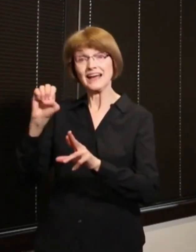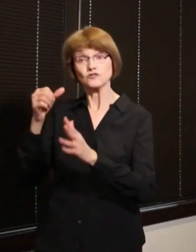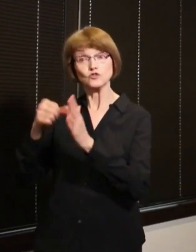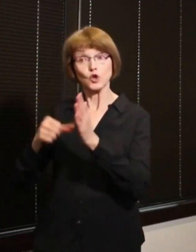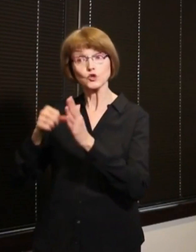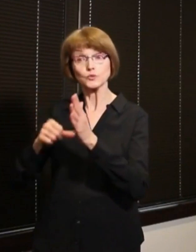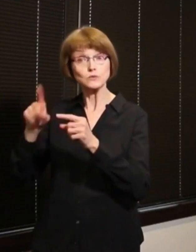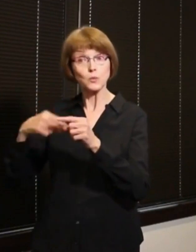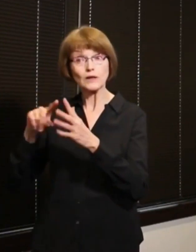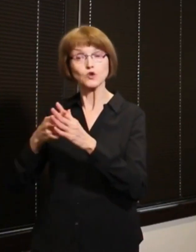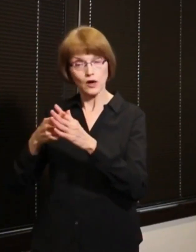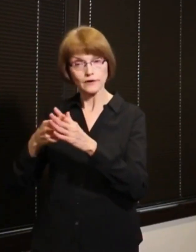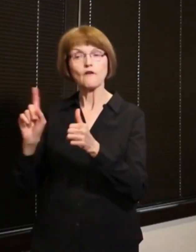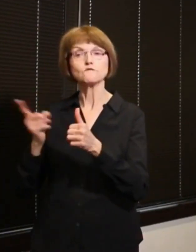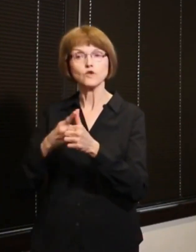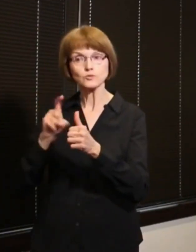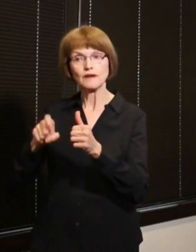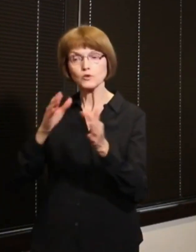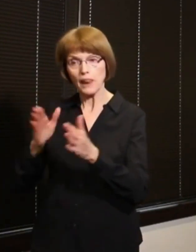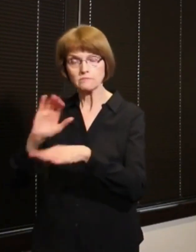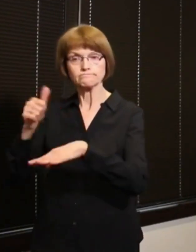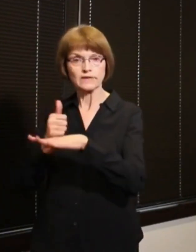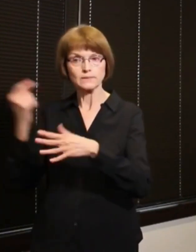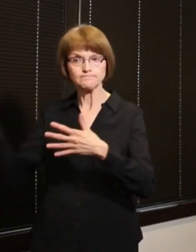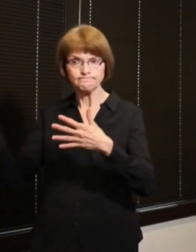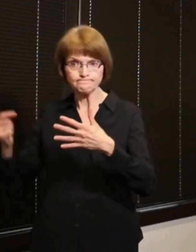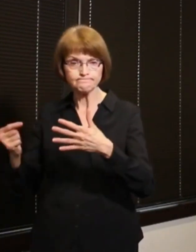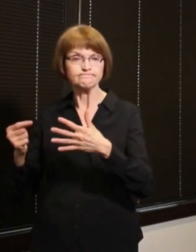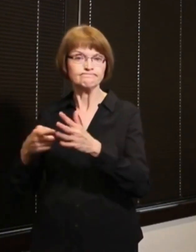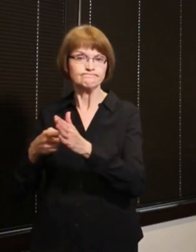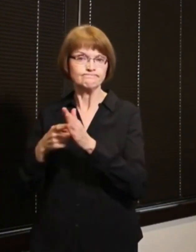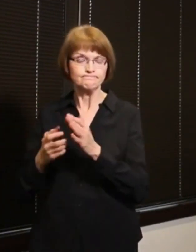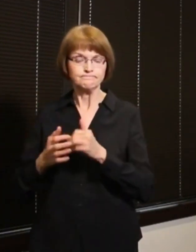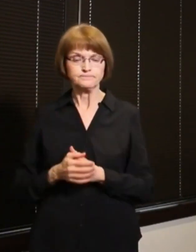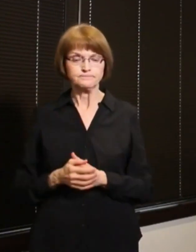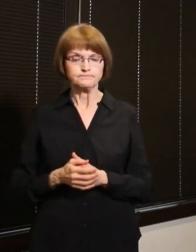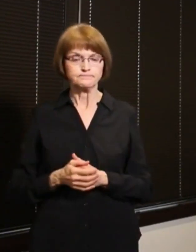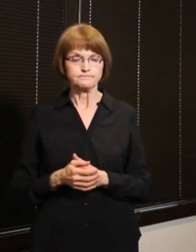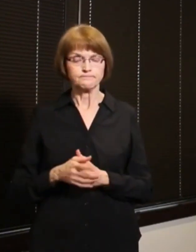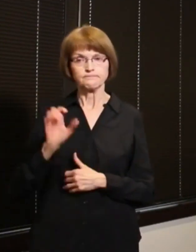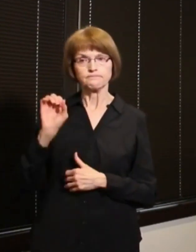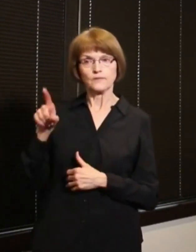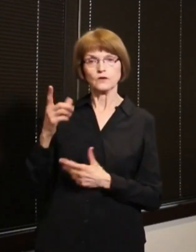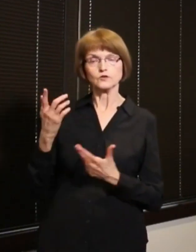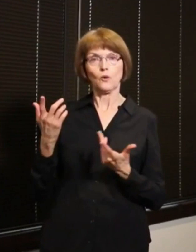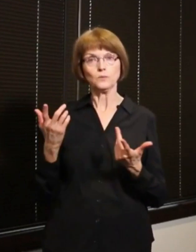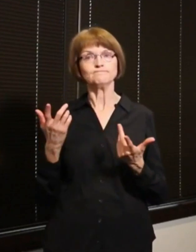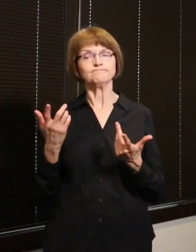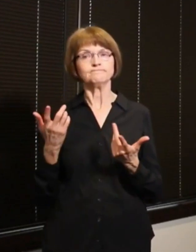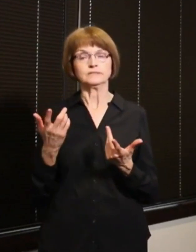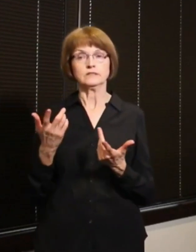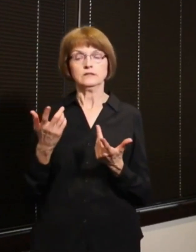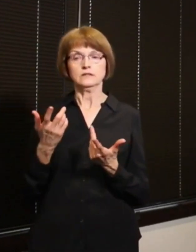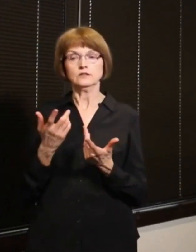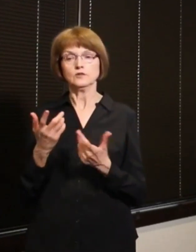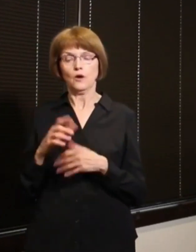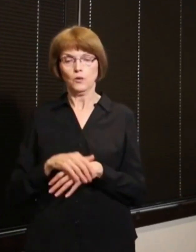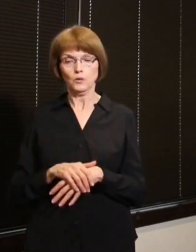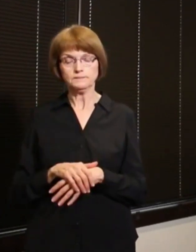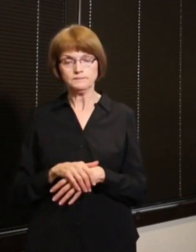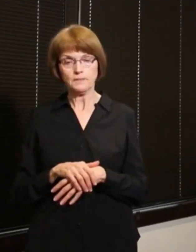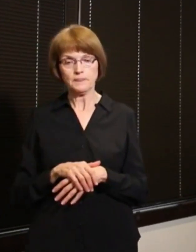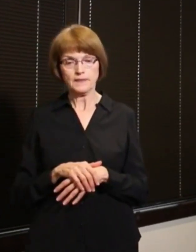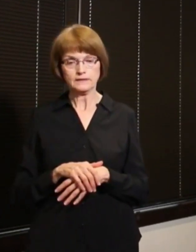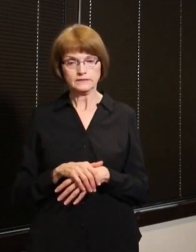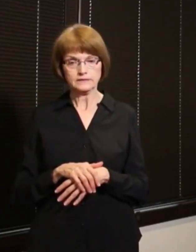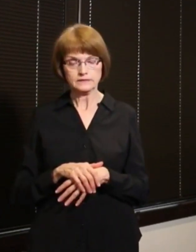surgeries are there regional projections for what could happen to our COVID caseload